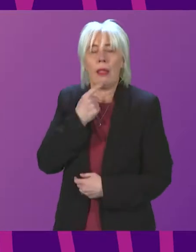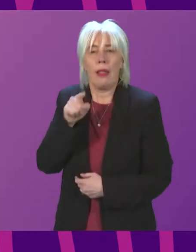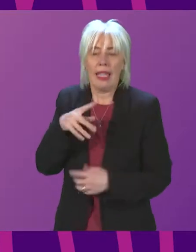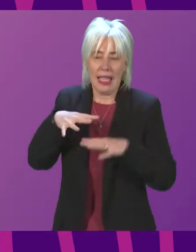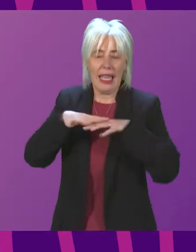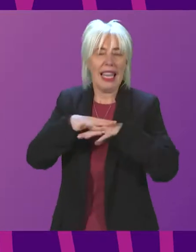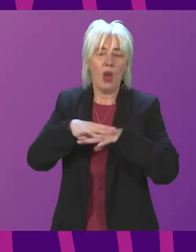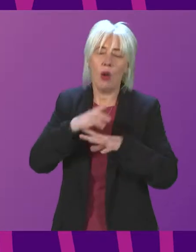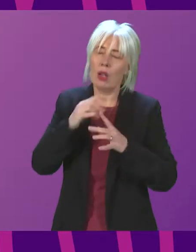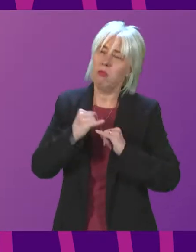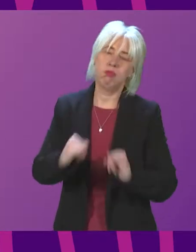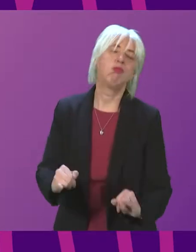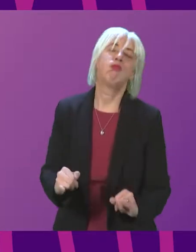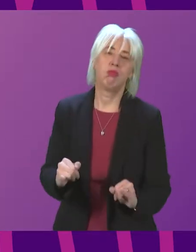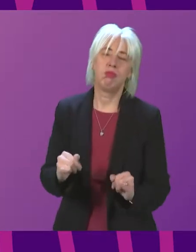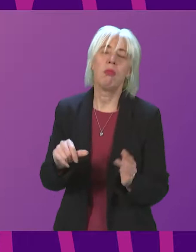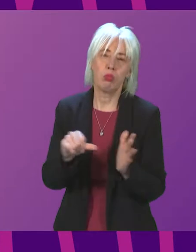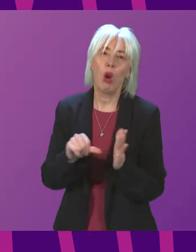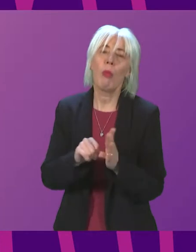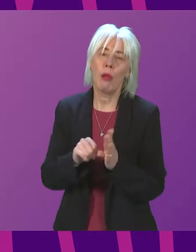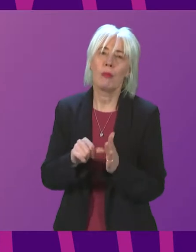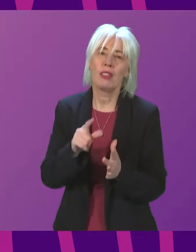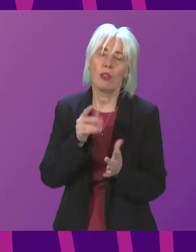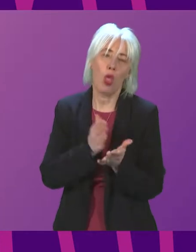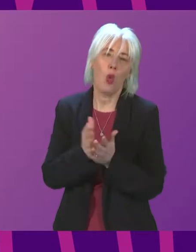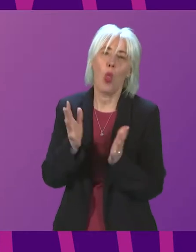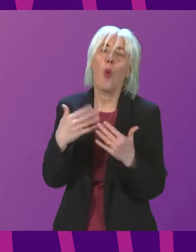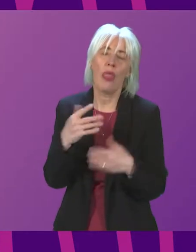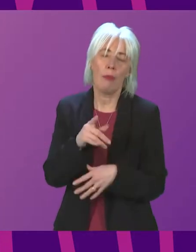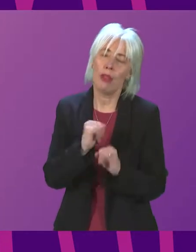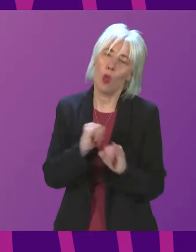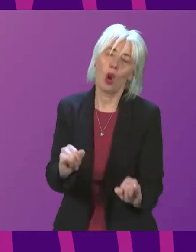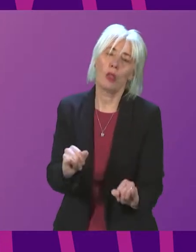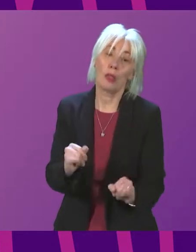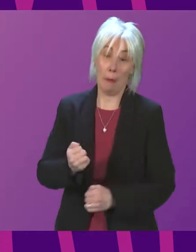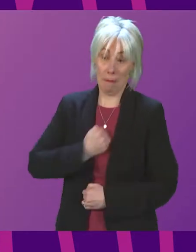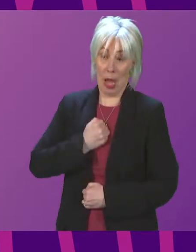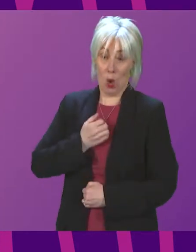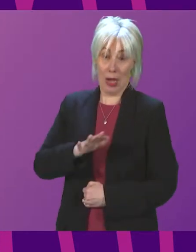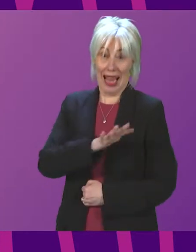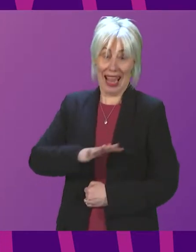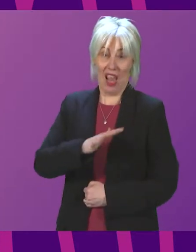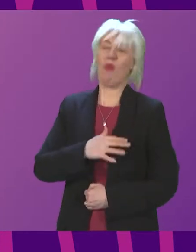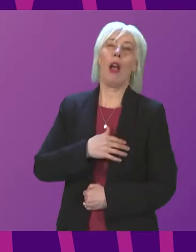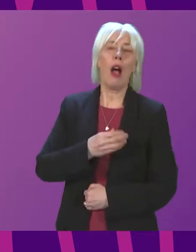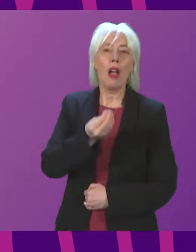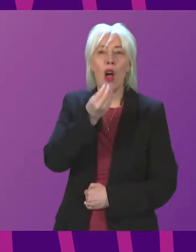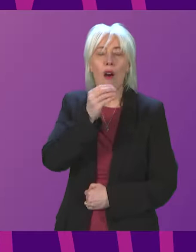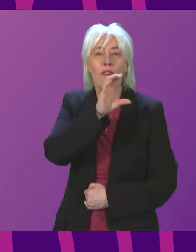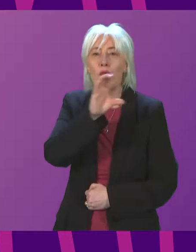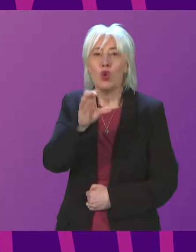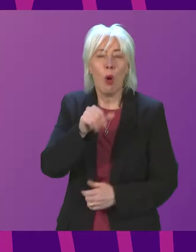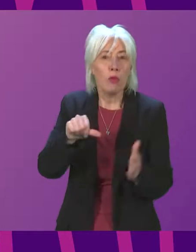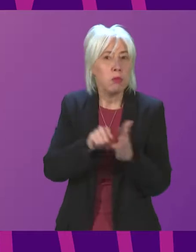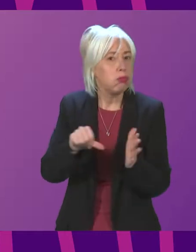exacerbates the serious problems which people experience as a result of weather and I could cite examples in my own constituency where food shops have had some serious